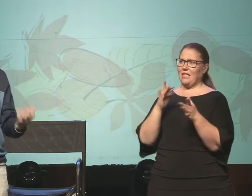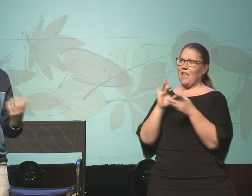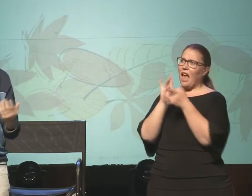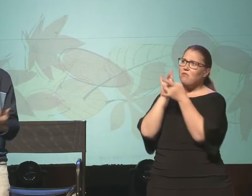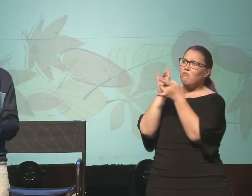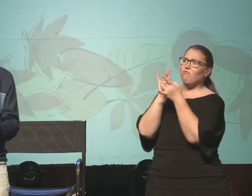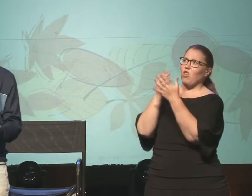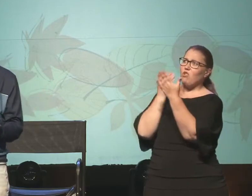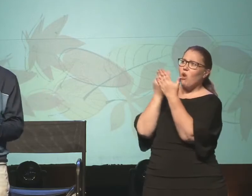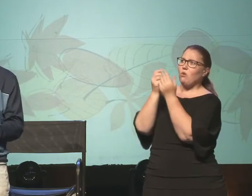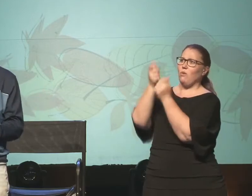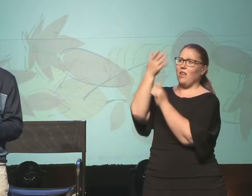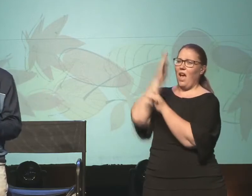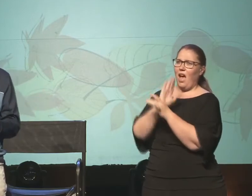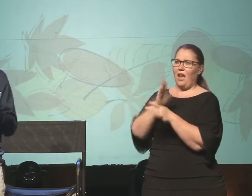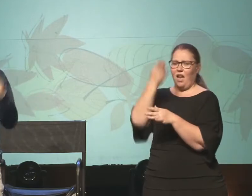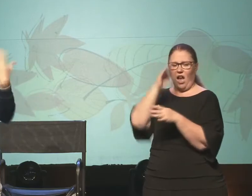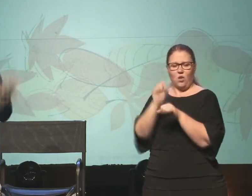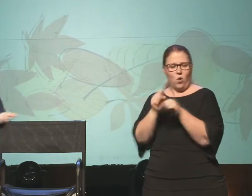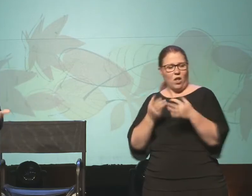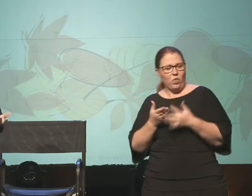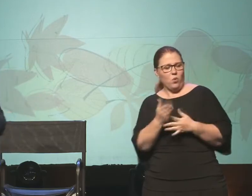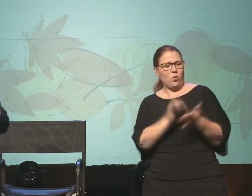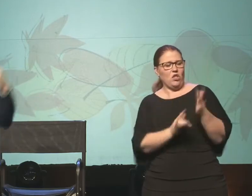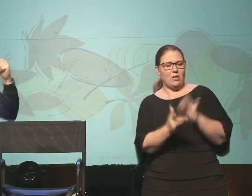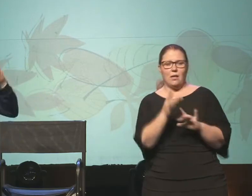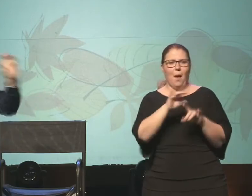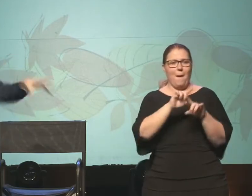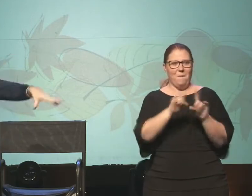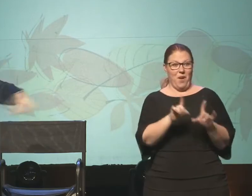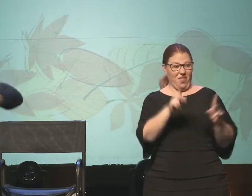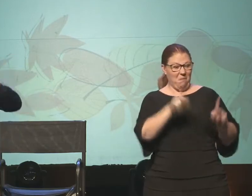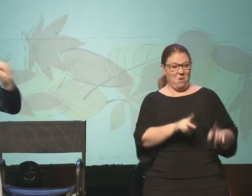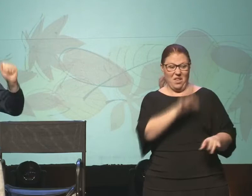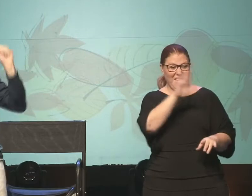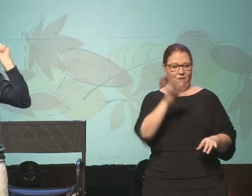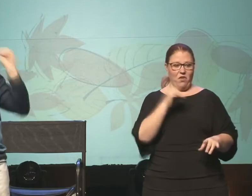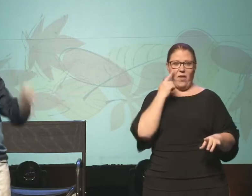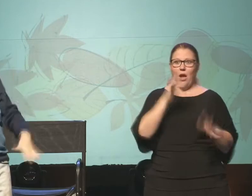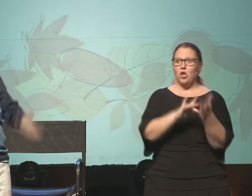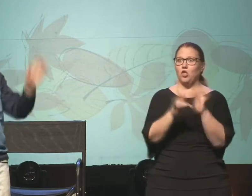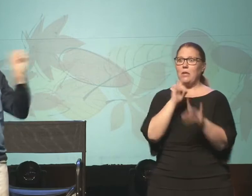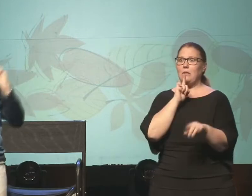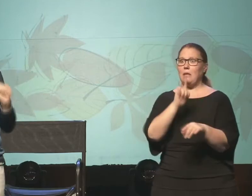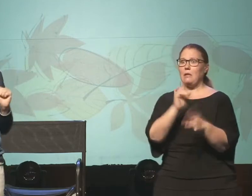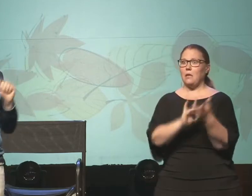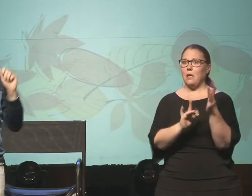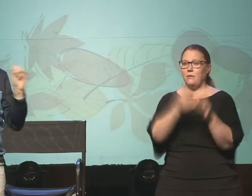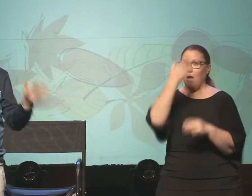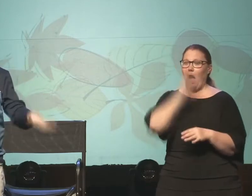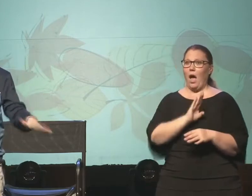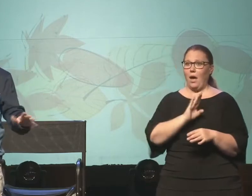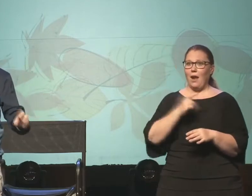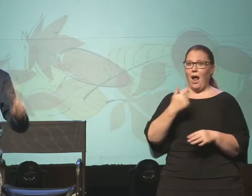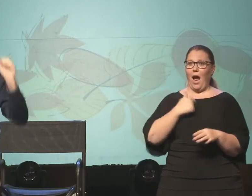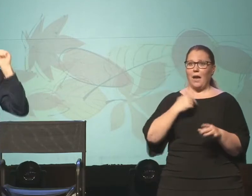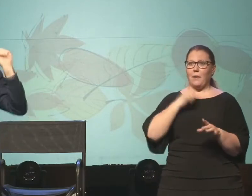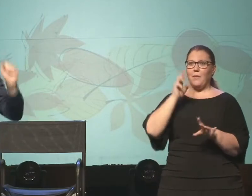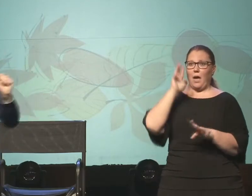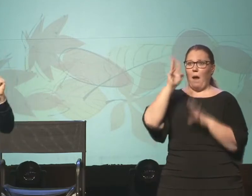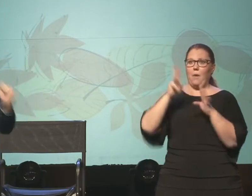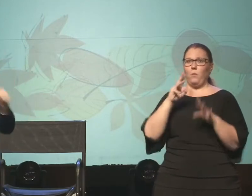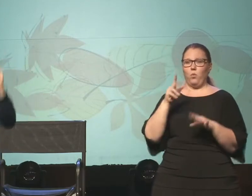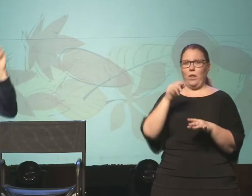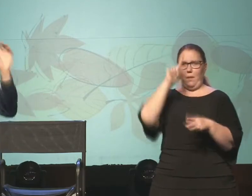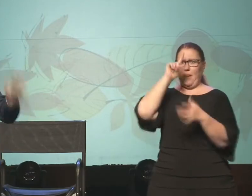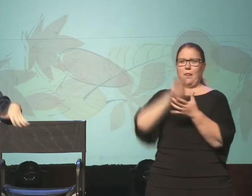God. That God is working through Jesus. But he would never have thought, oh, that's God. I need to go and now I worship God and I'm going to come up with a creed and say,